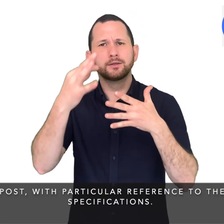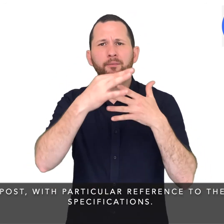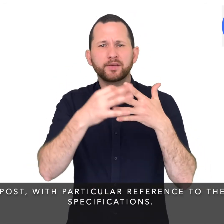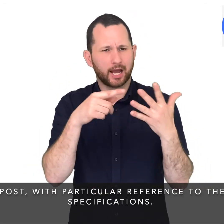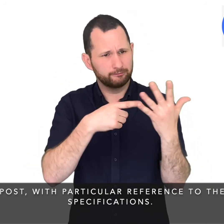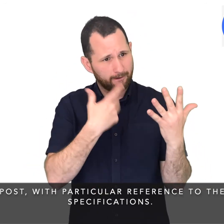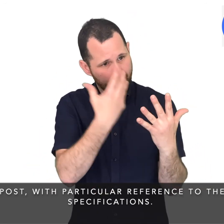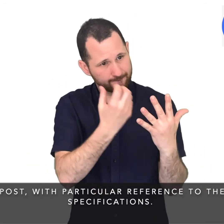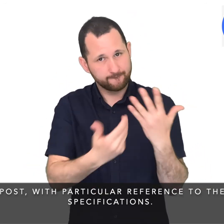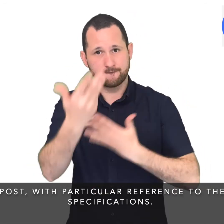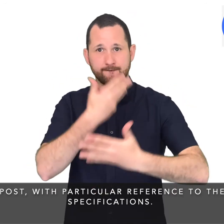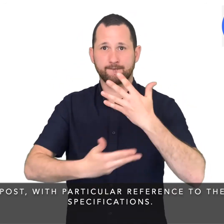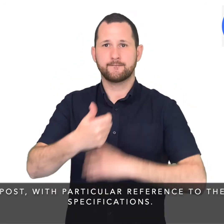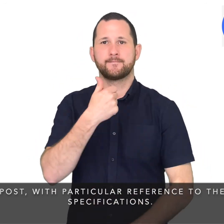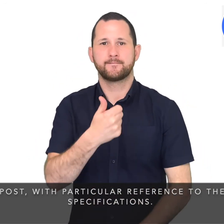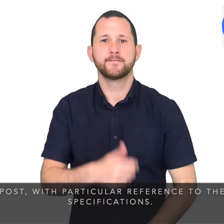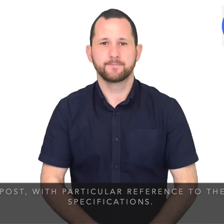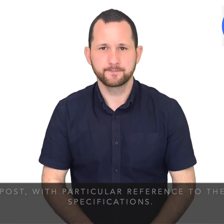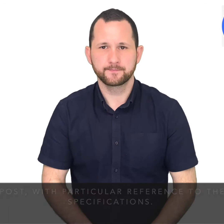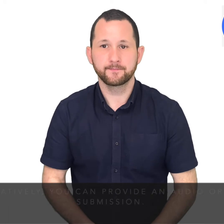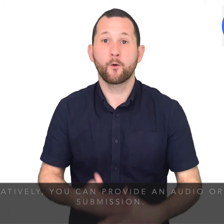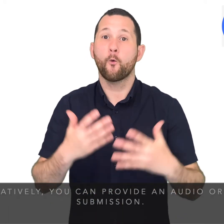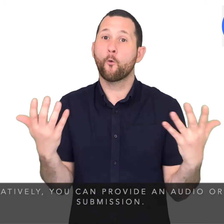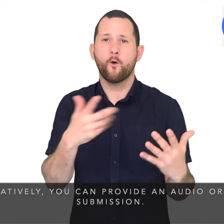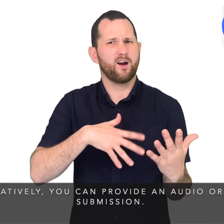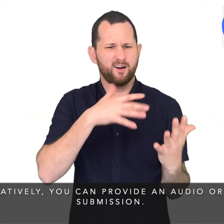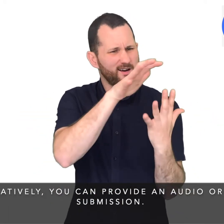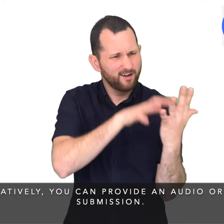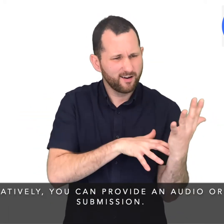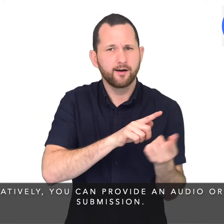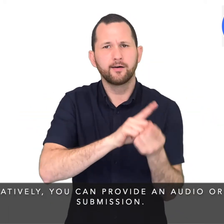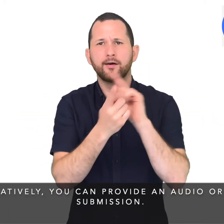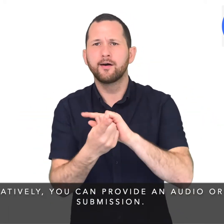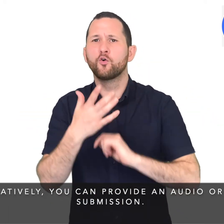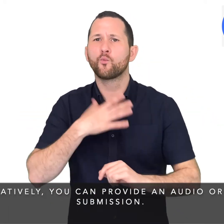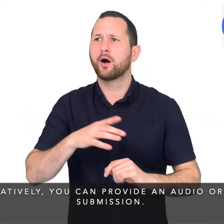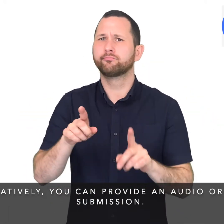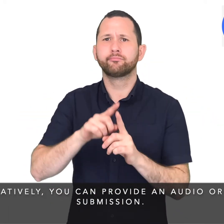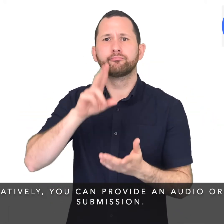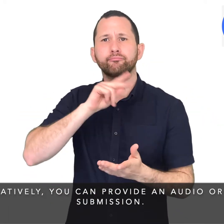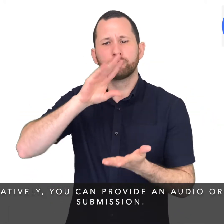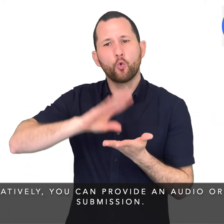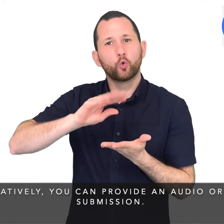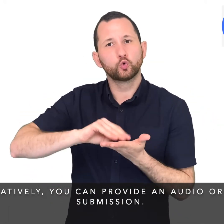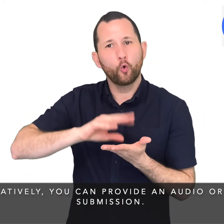person's specifications. Alternatively, you can provide an audio or video